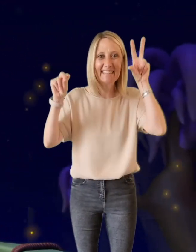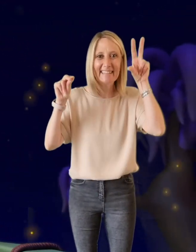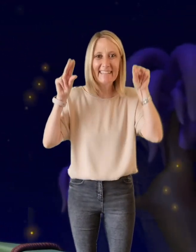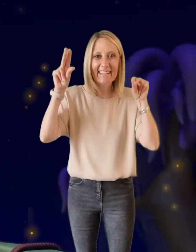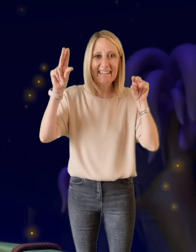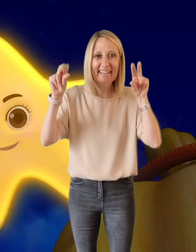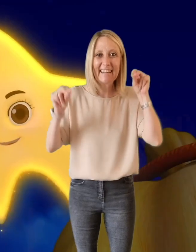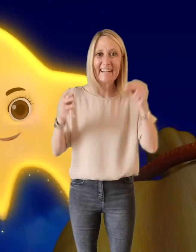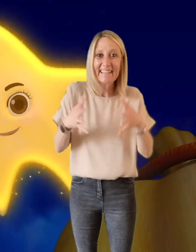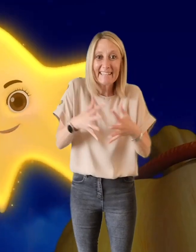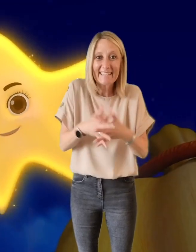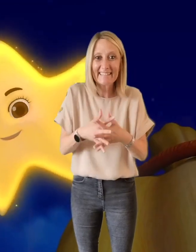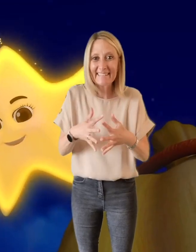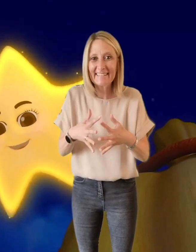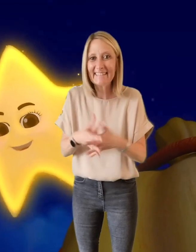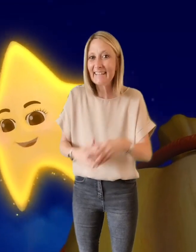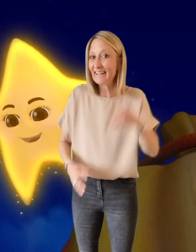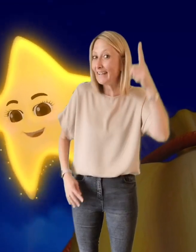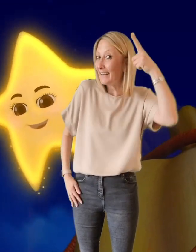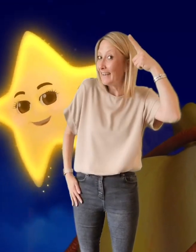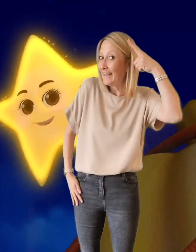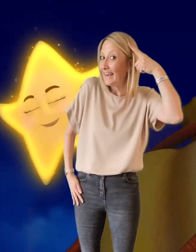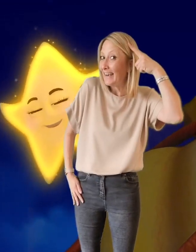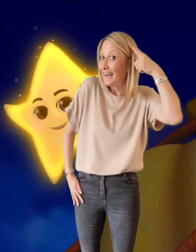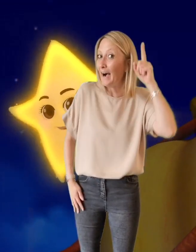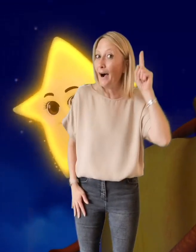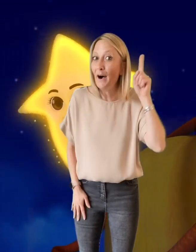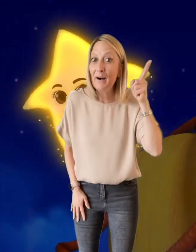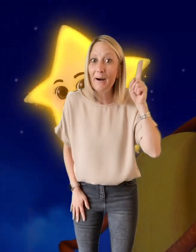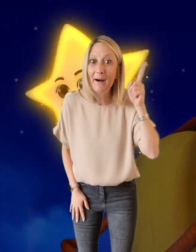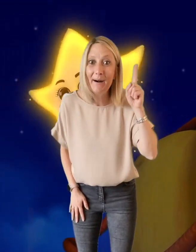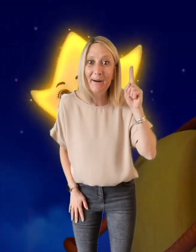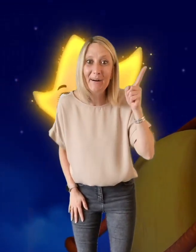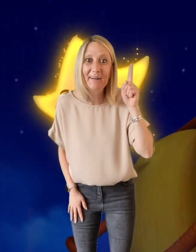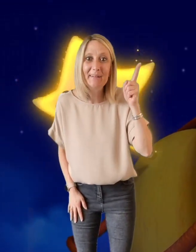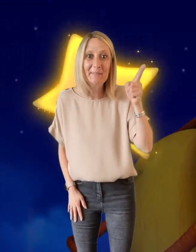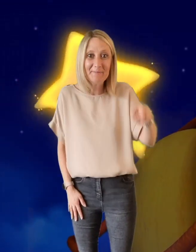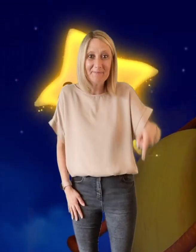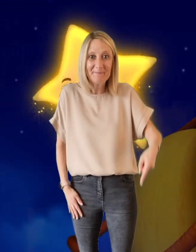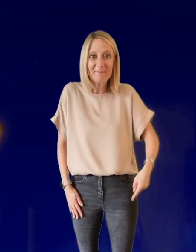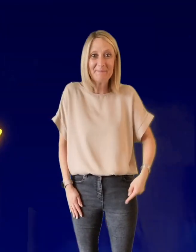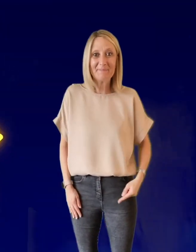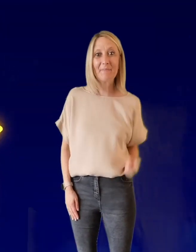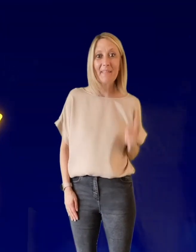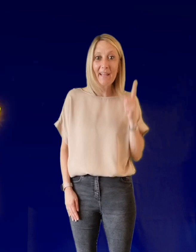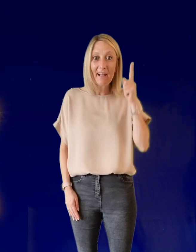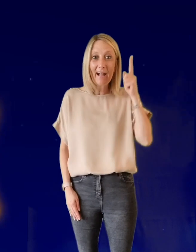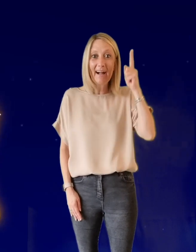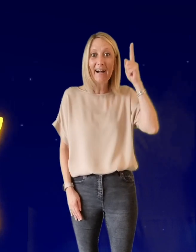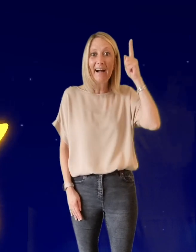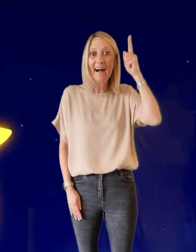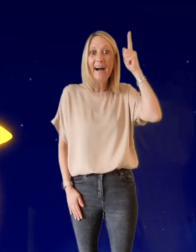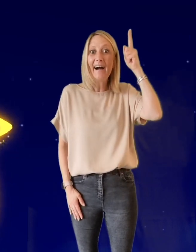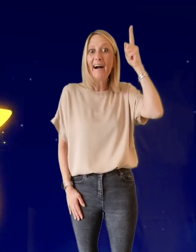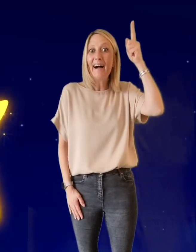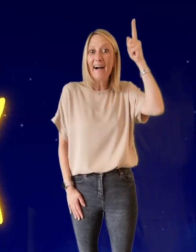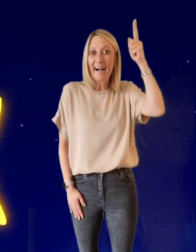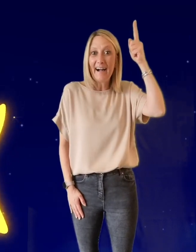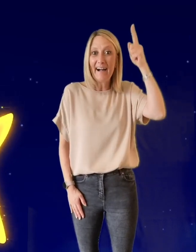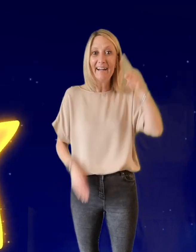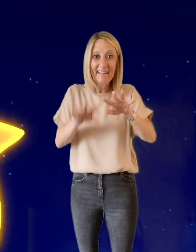how i wonder what you are like